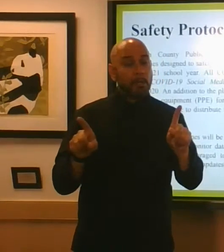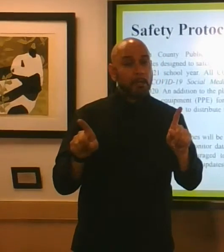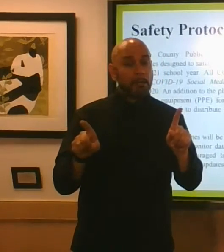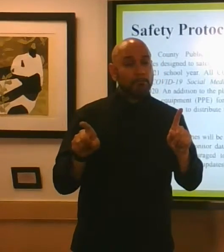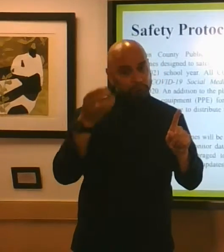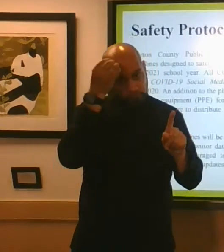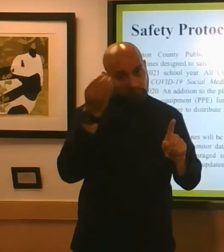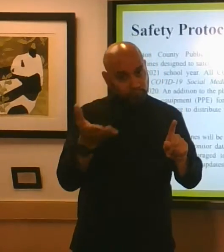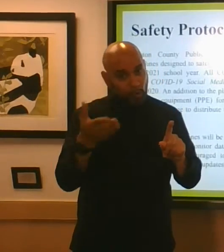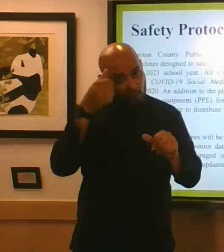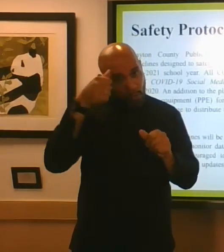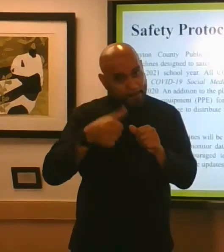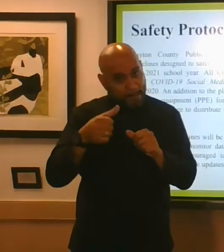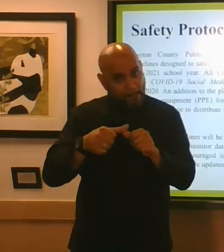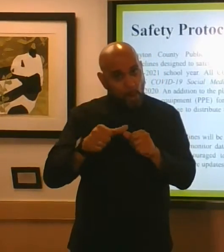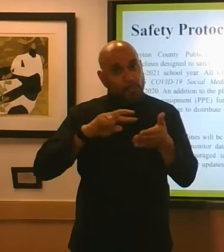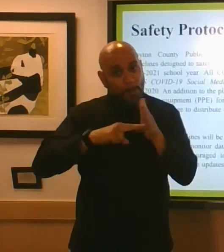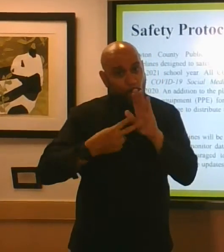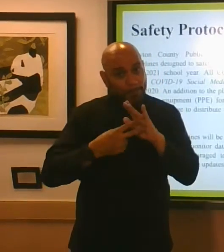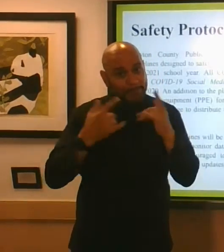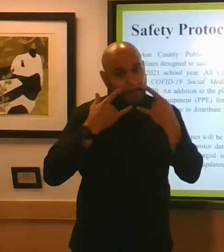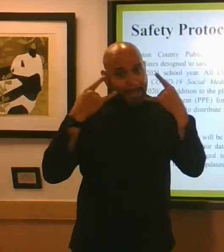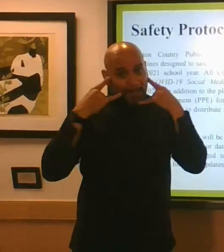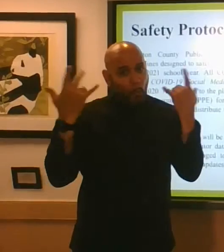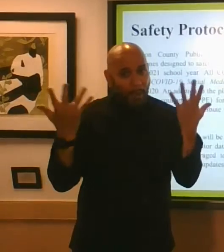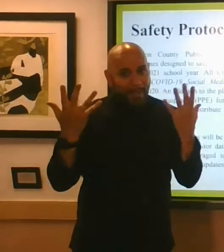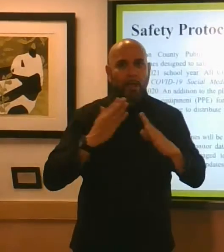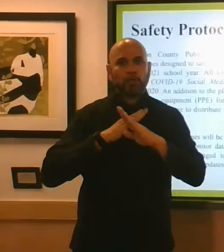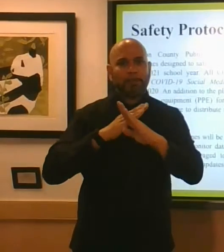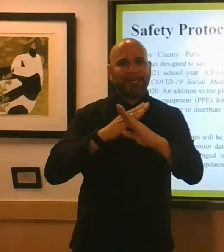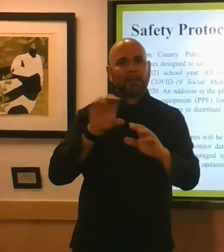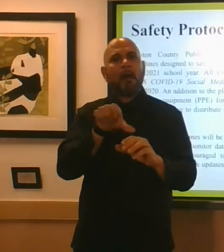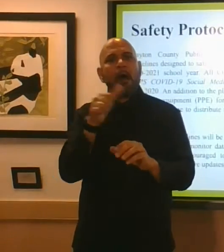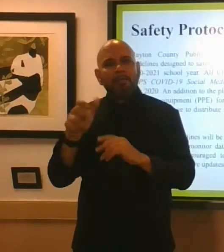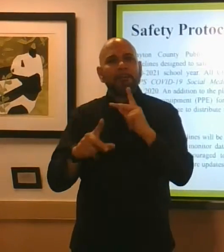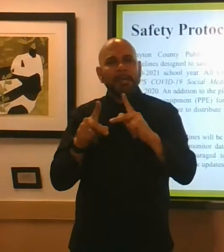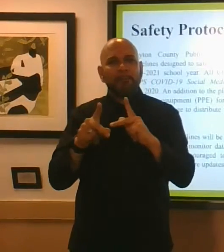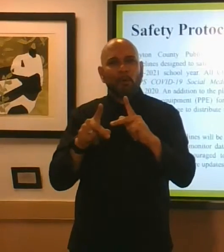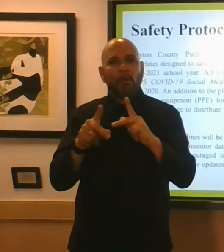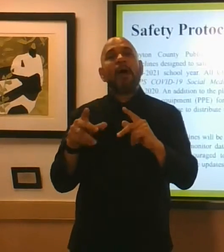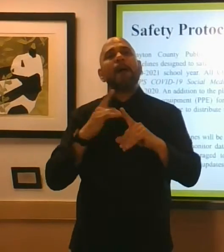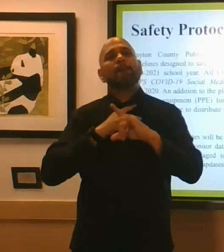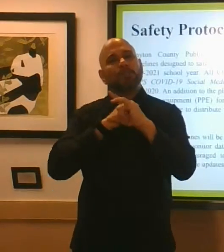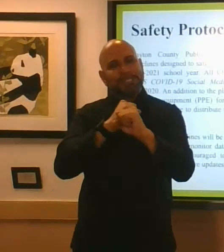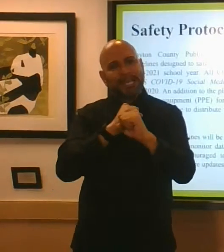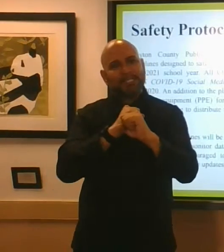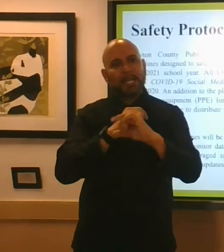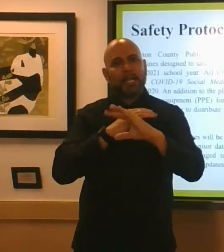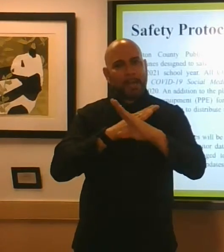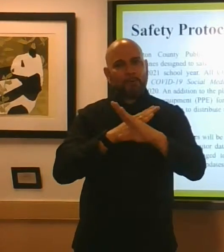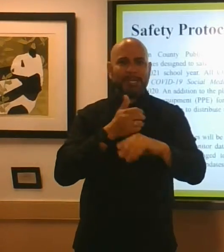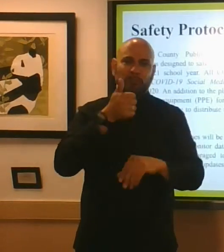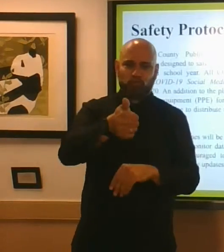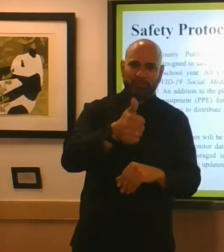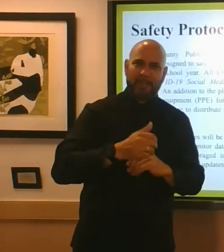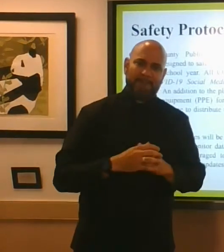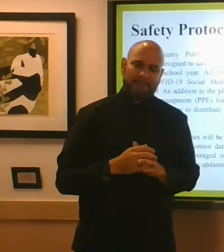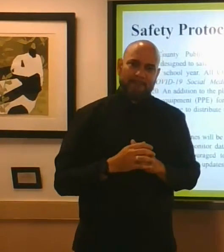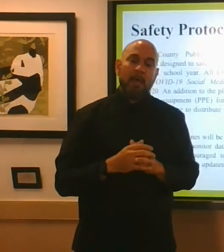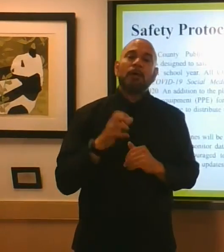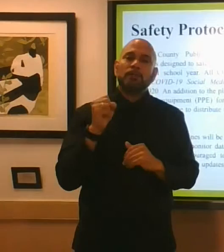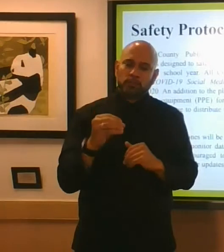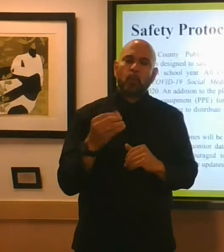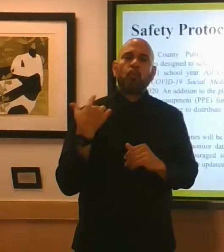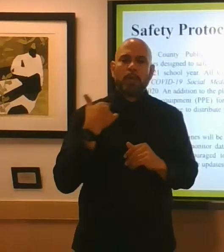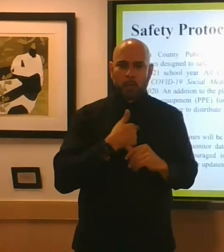remember the purpose of the mask is to protect others as well as yourself and so we're encouraging our parents but we will have masks